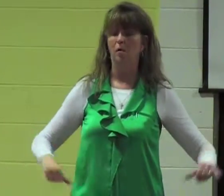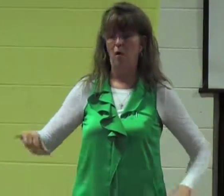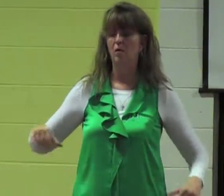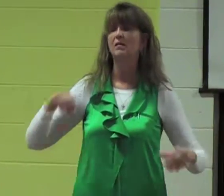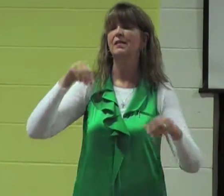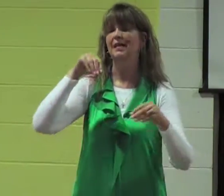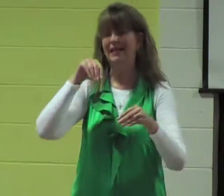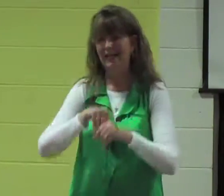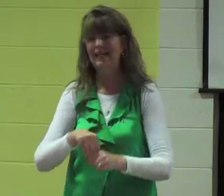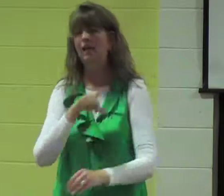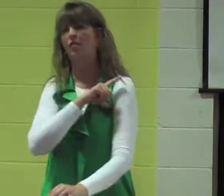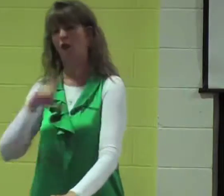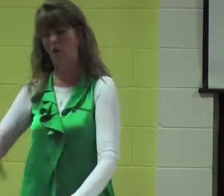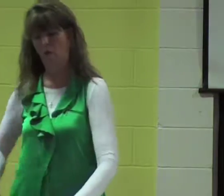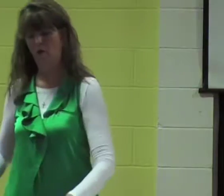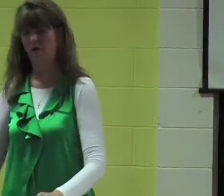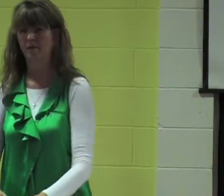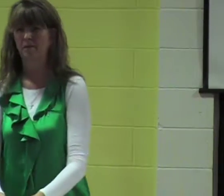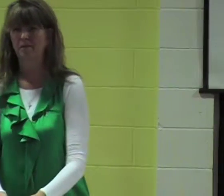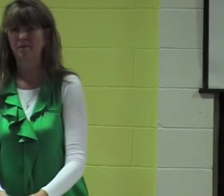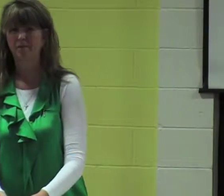the one who boasts boast in the Lord